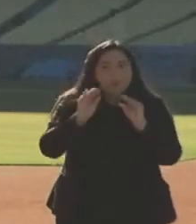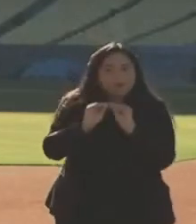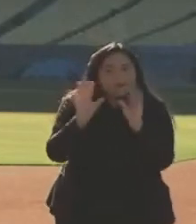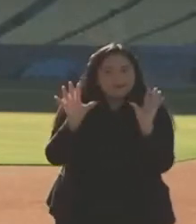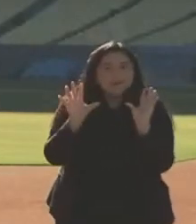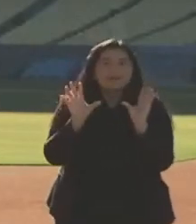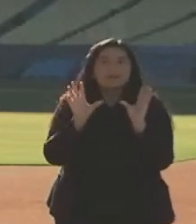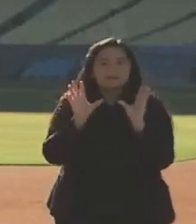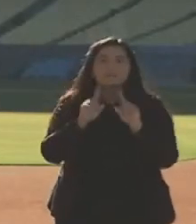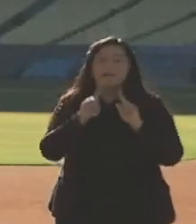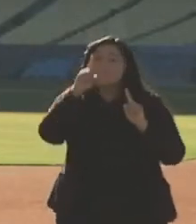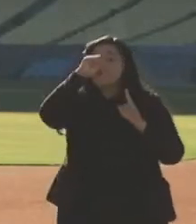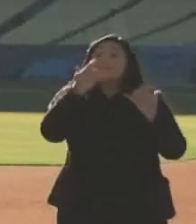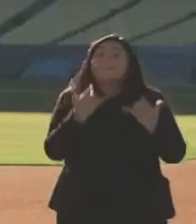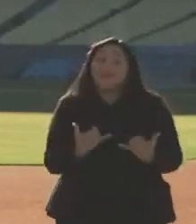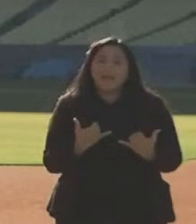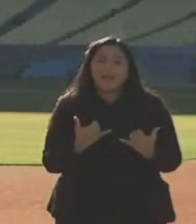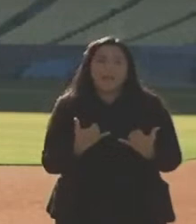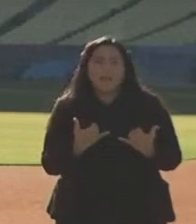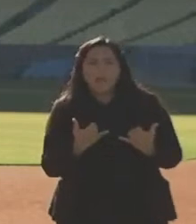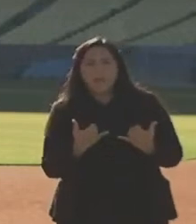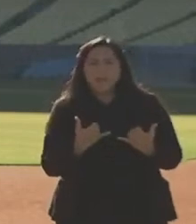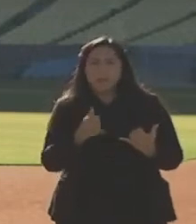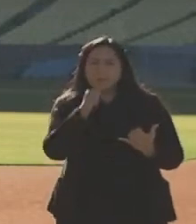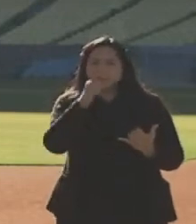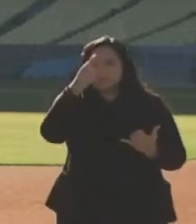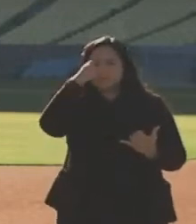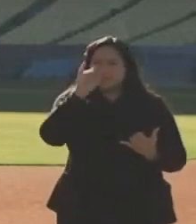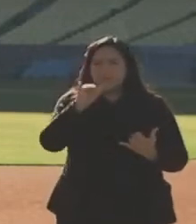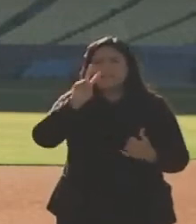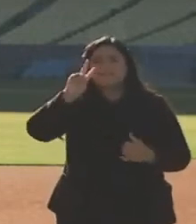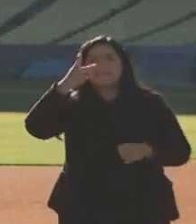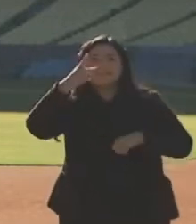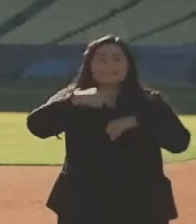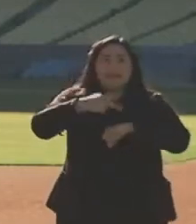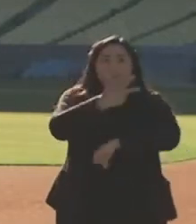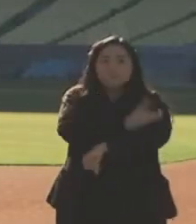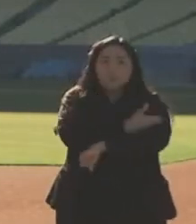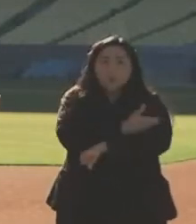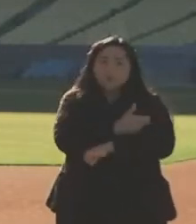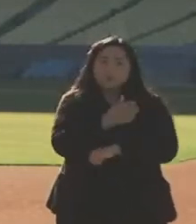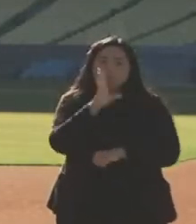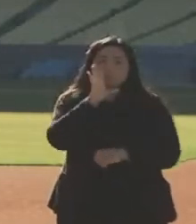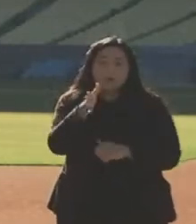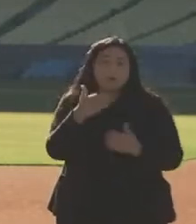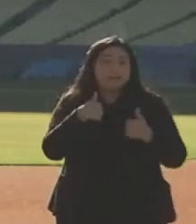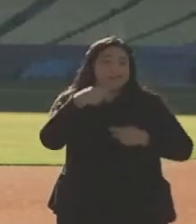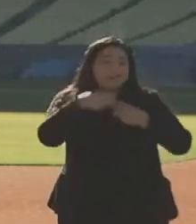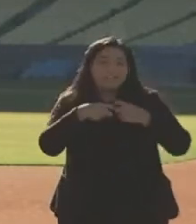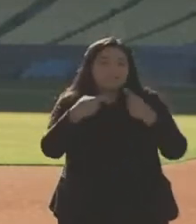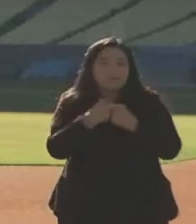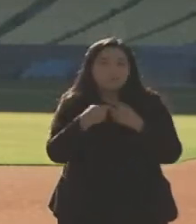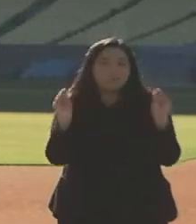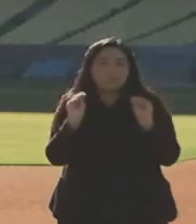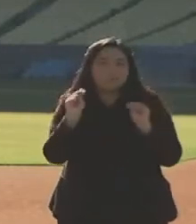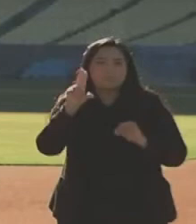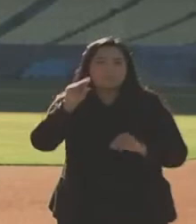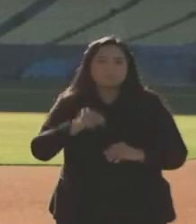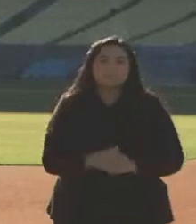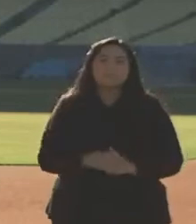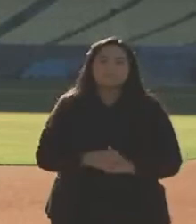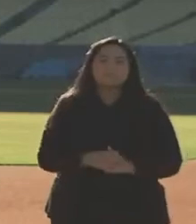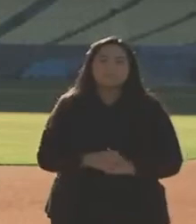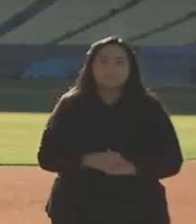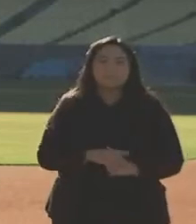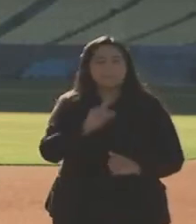But current moment, doctor, I don't think the second dose issue is an issue in this state. He concurs. I